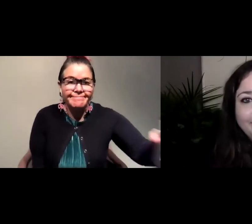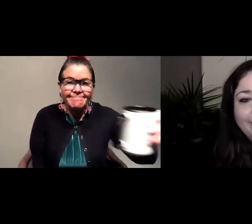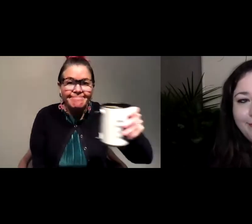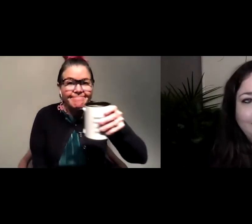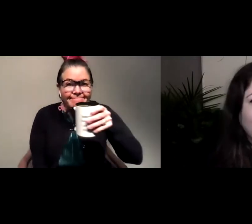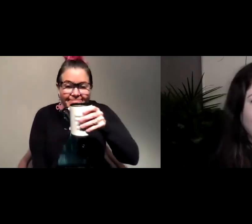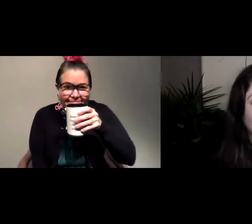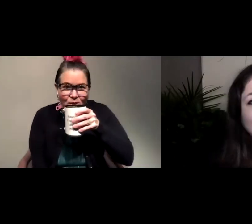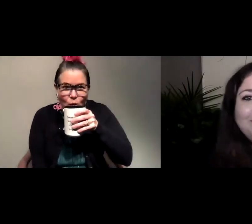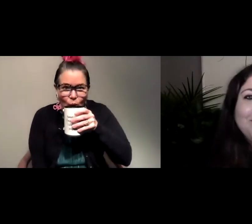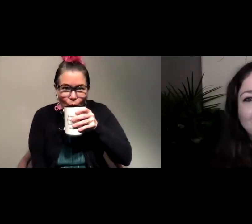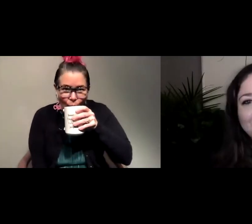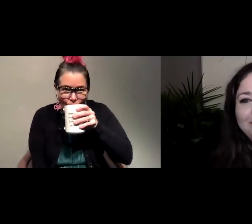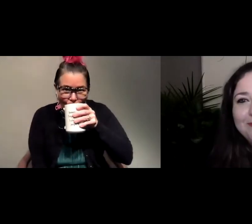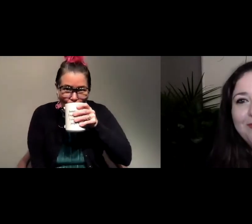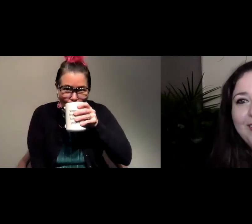uh-oh